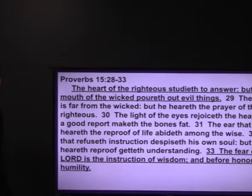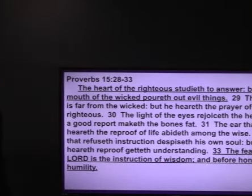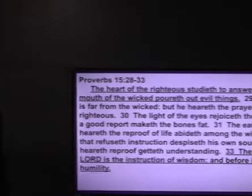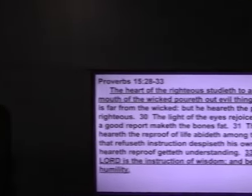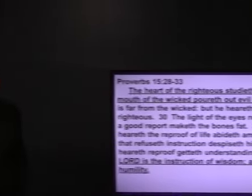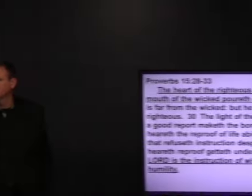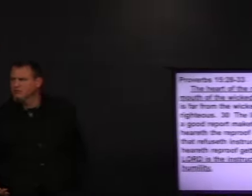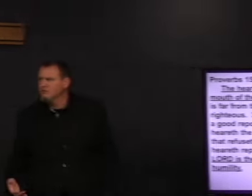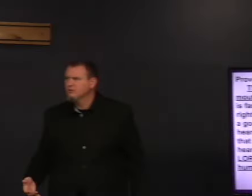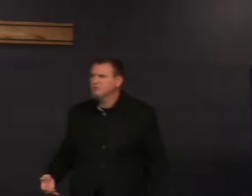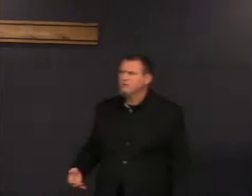What is that?